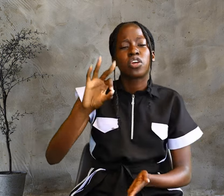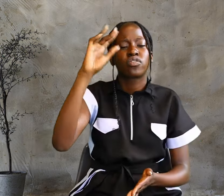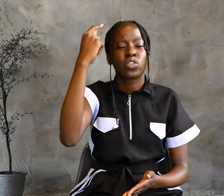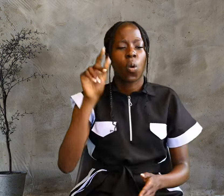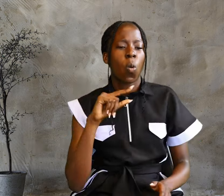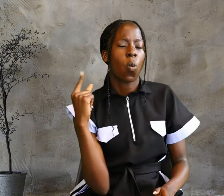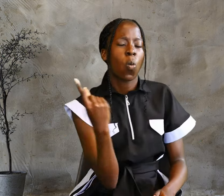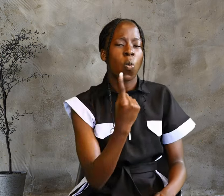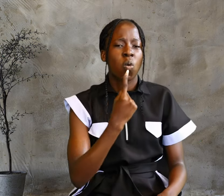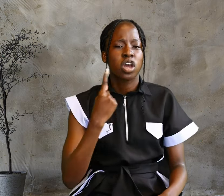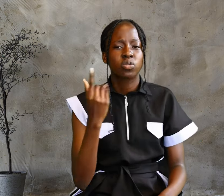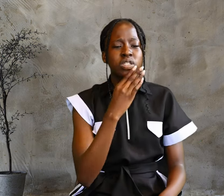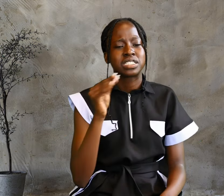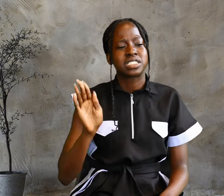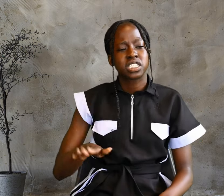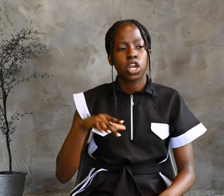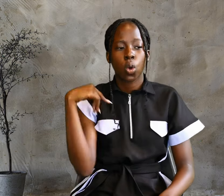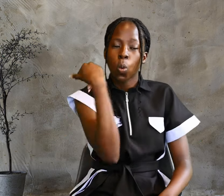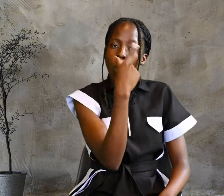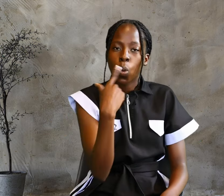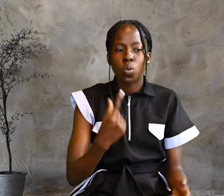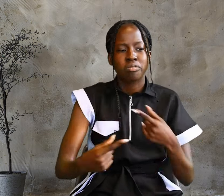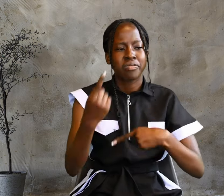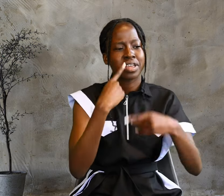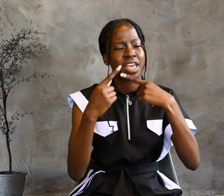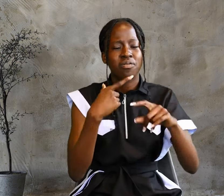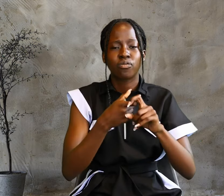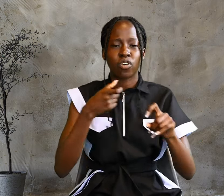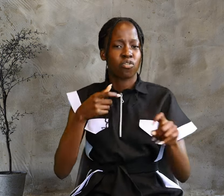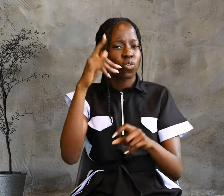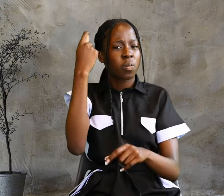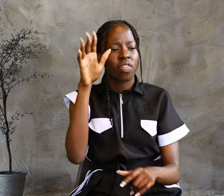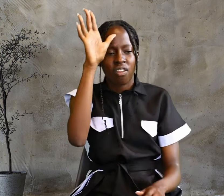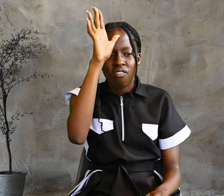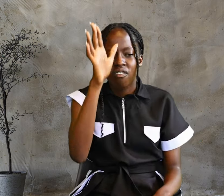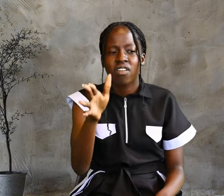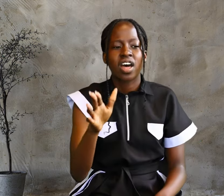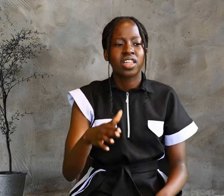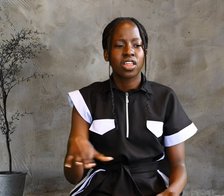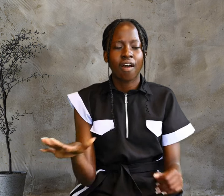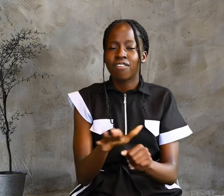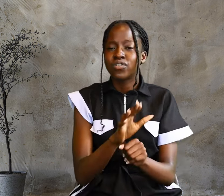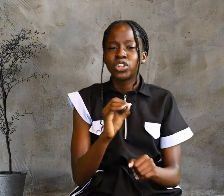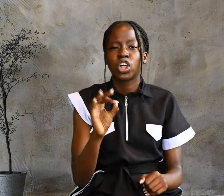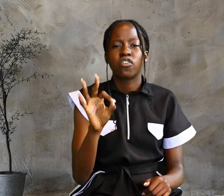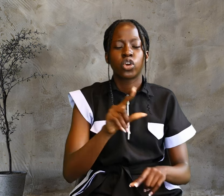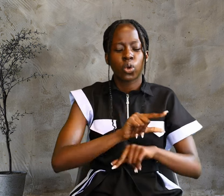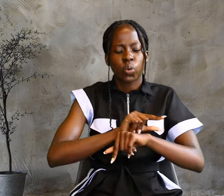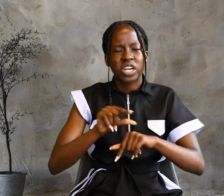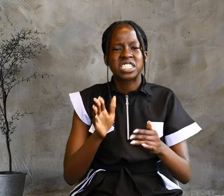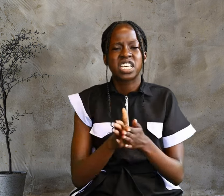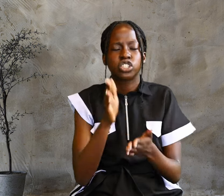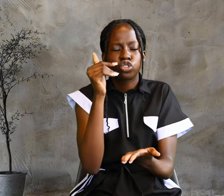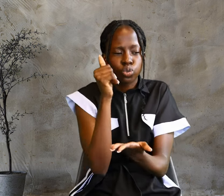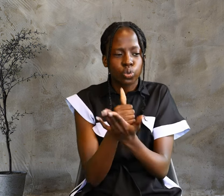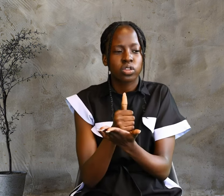and only Son, who came from the Father, full of grace and truth.